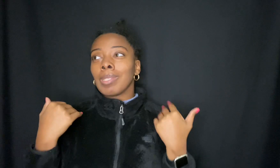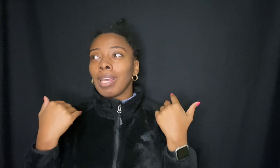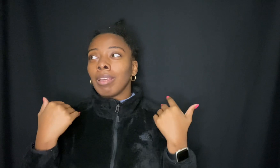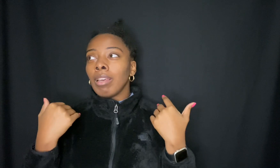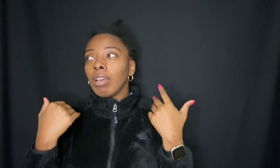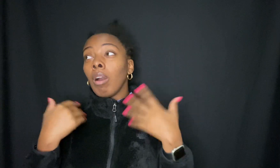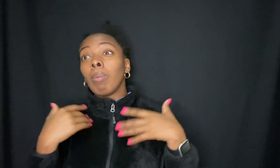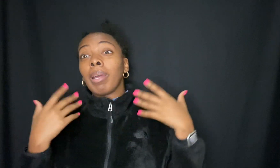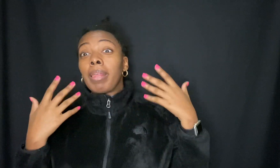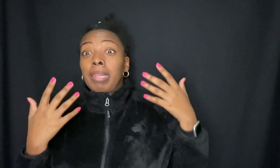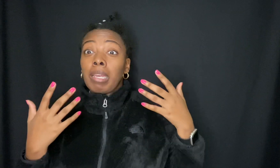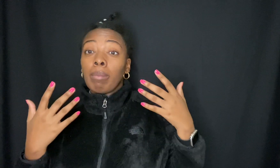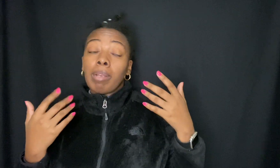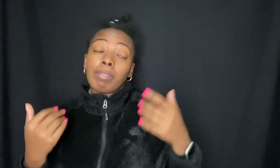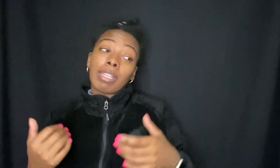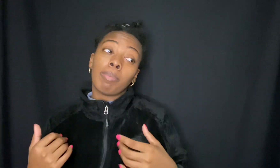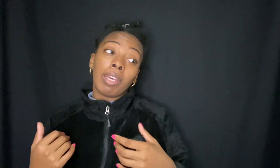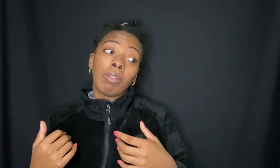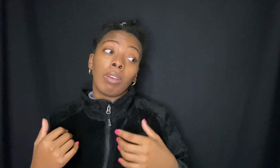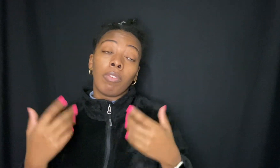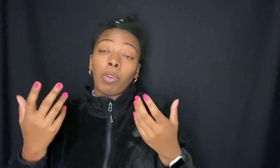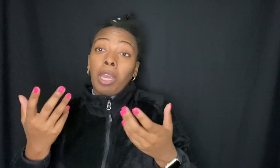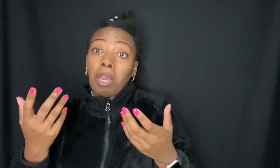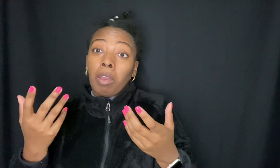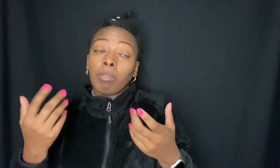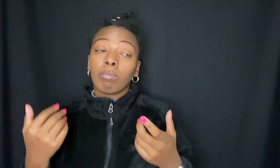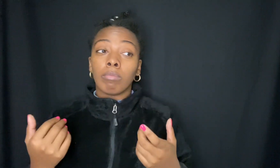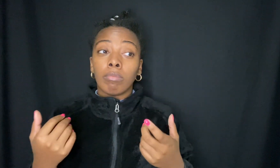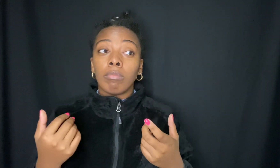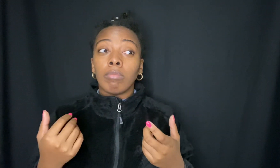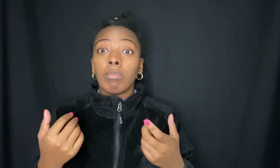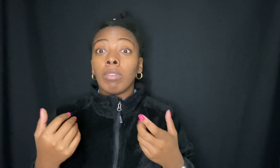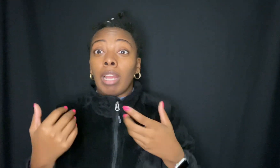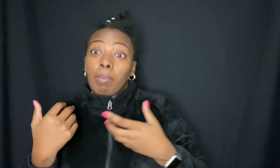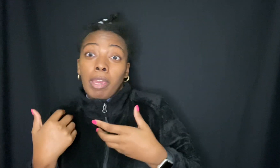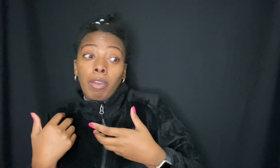like oh i'm not thinking about sex but if you're here and i'm here